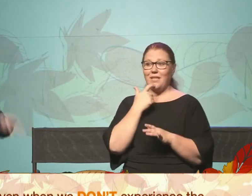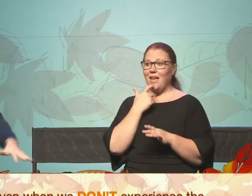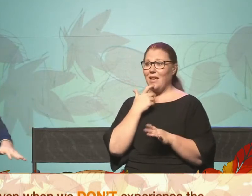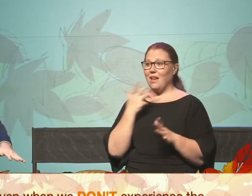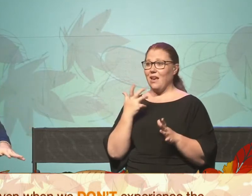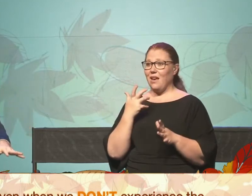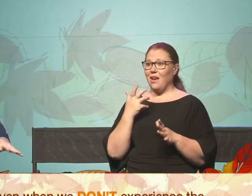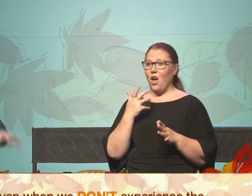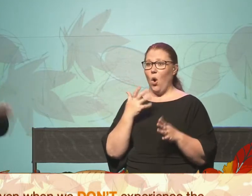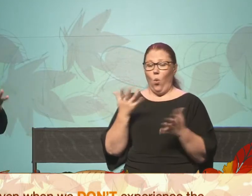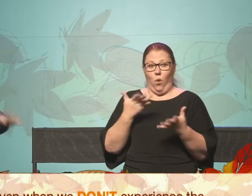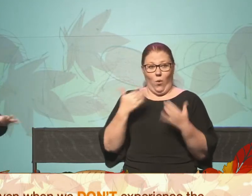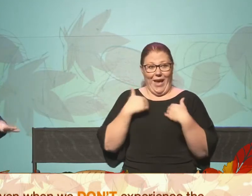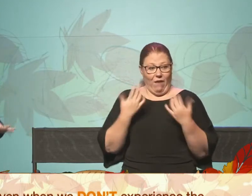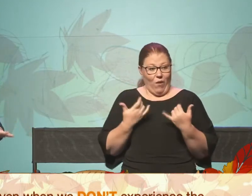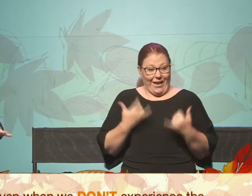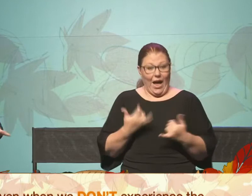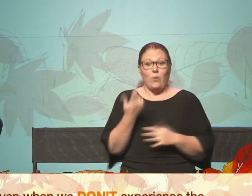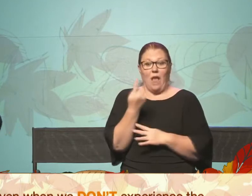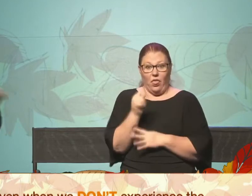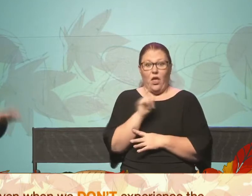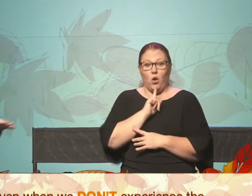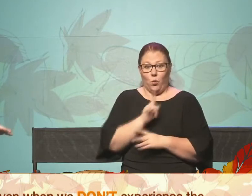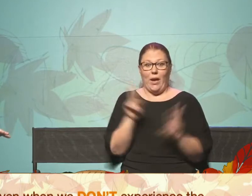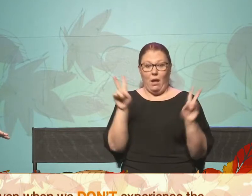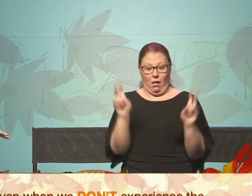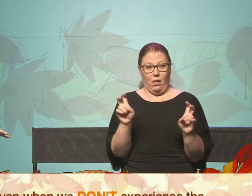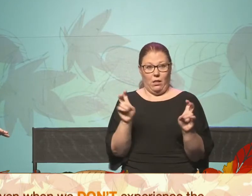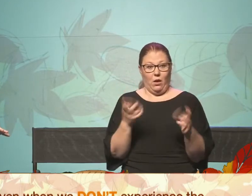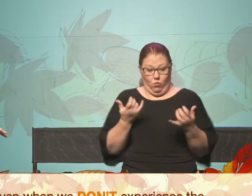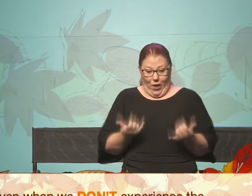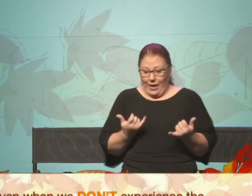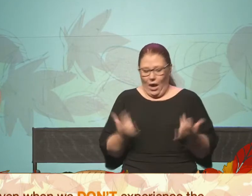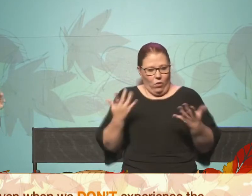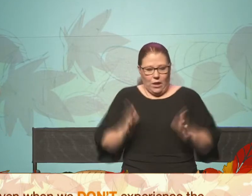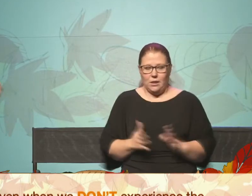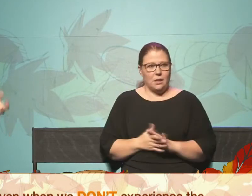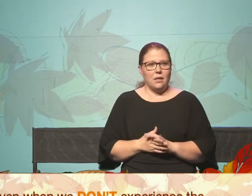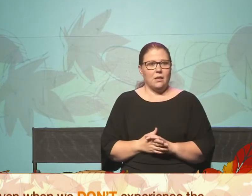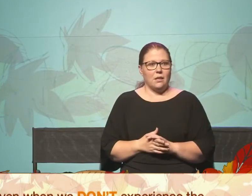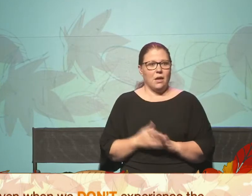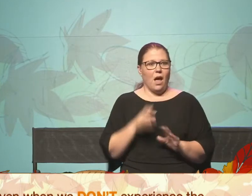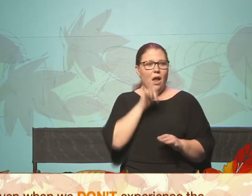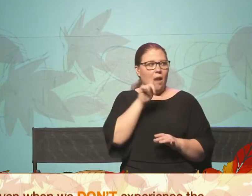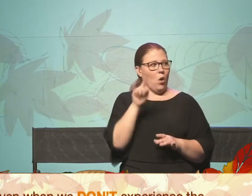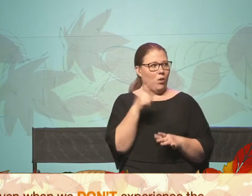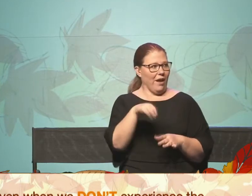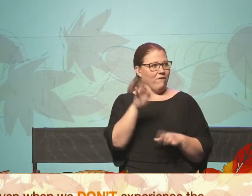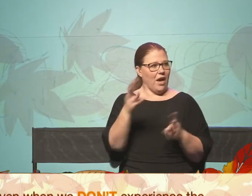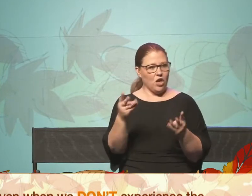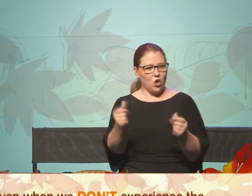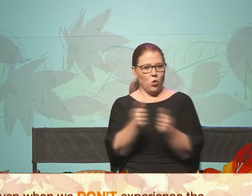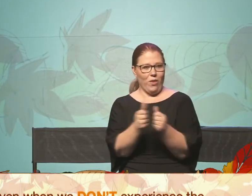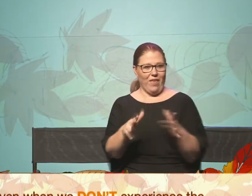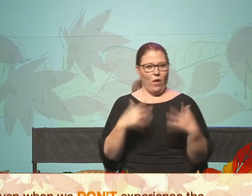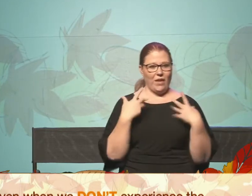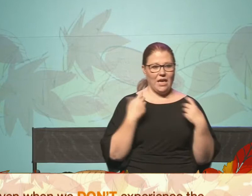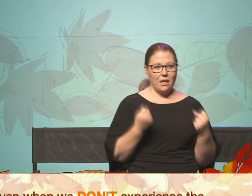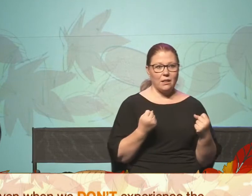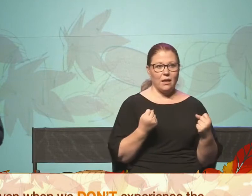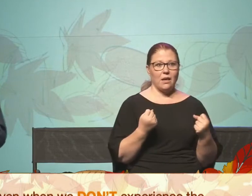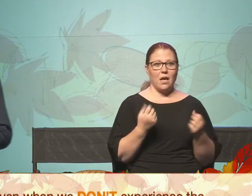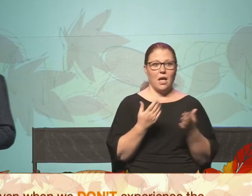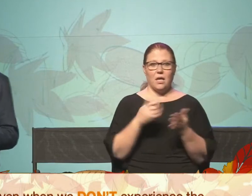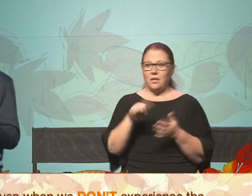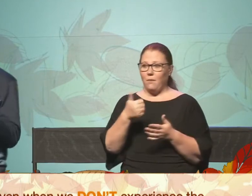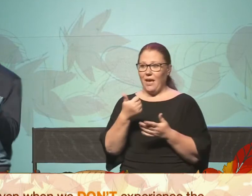the real. It's this present moment, all of it. So not only can we find a cure without a healing, something else